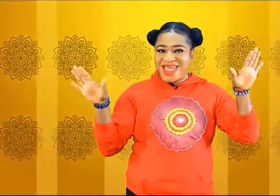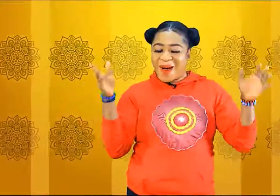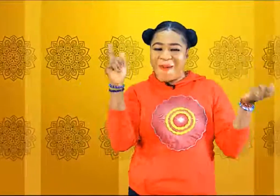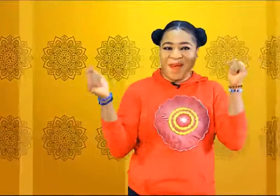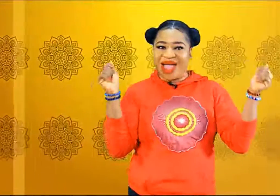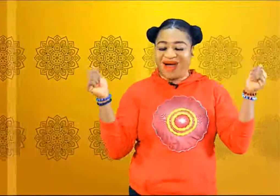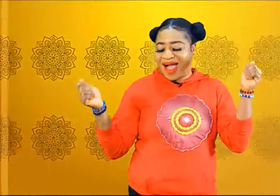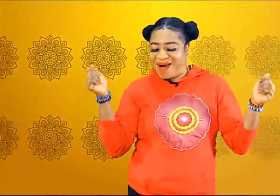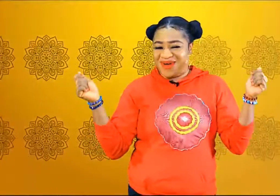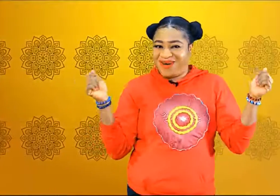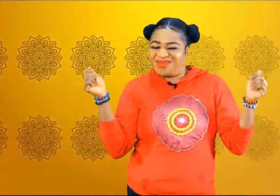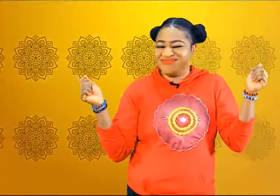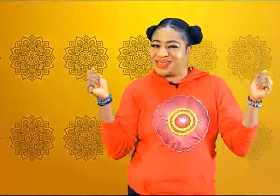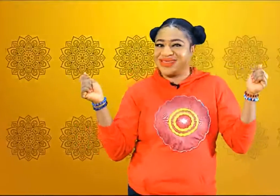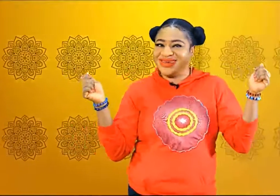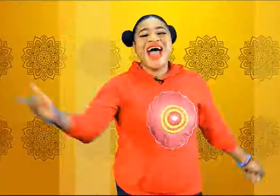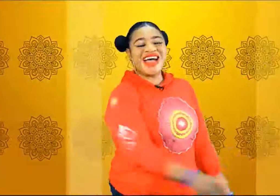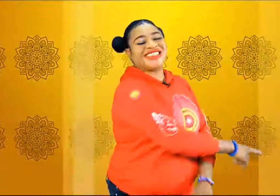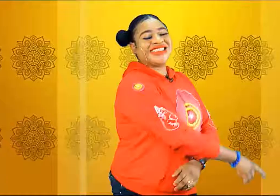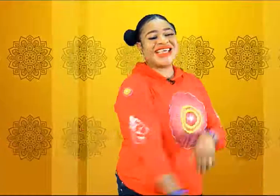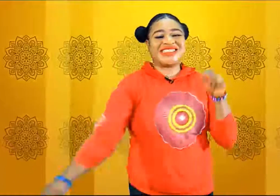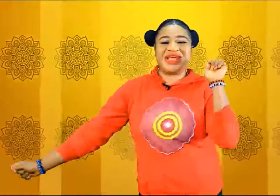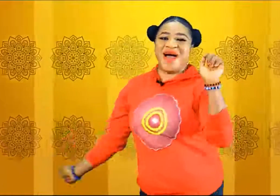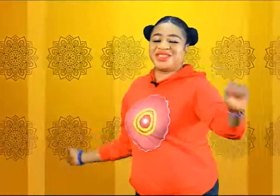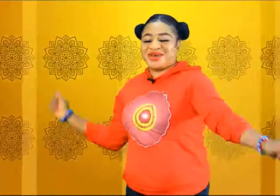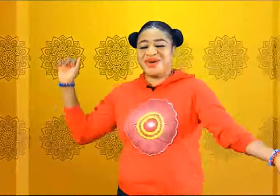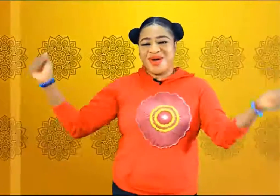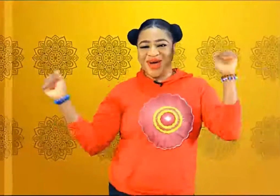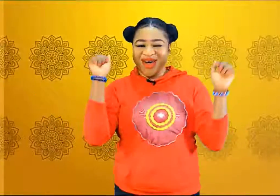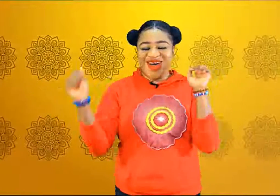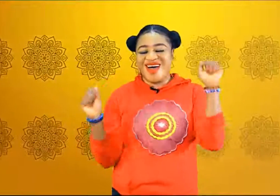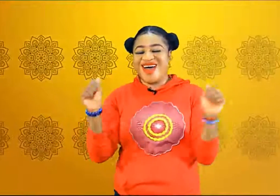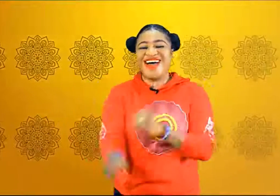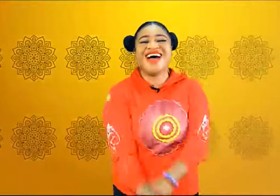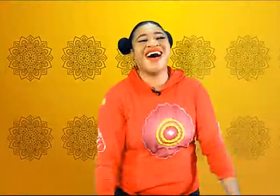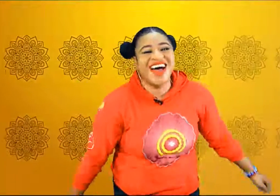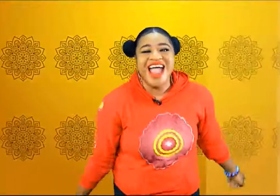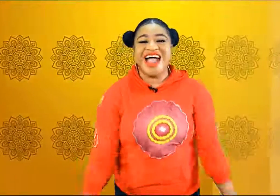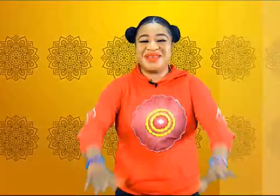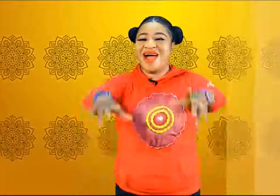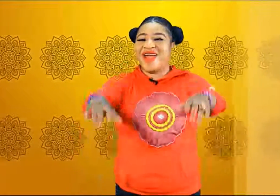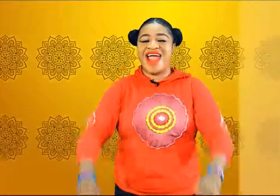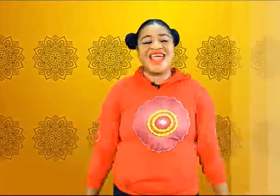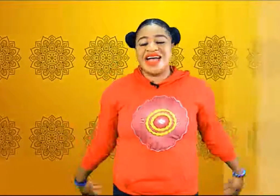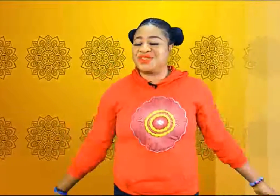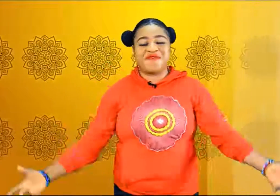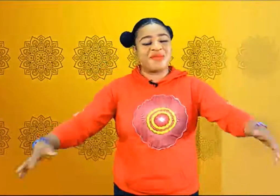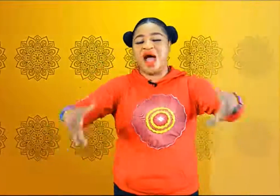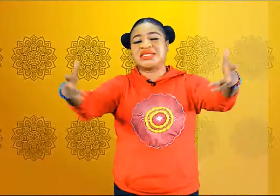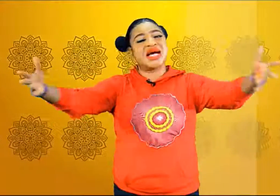oh my man oh basking i think bad yeah for suffering for hearty